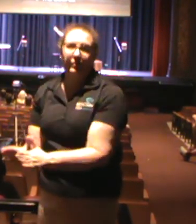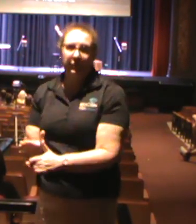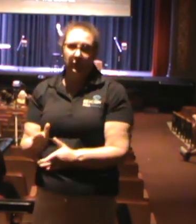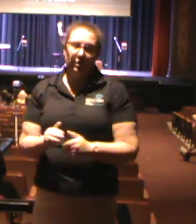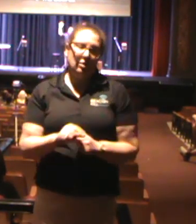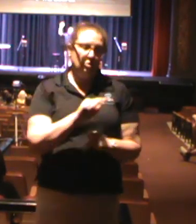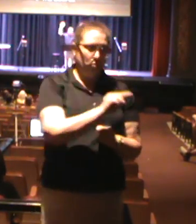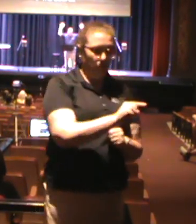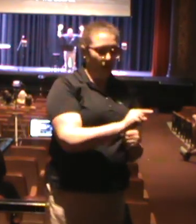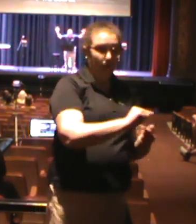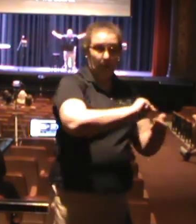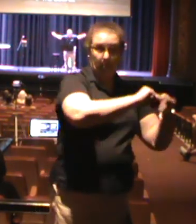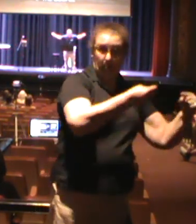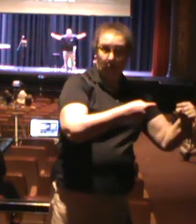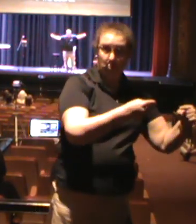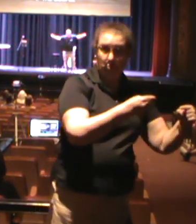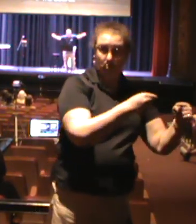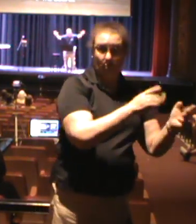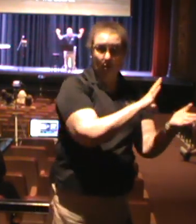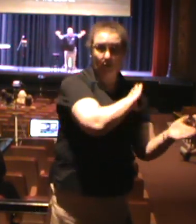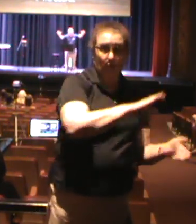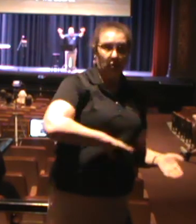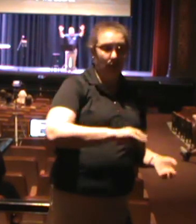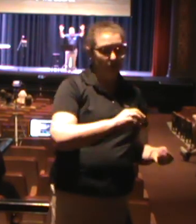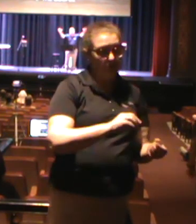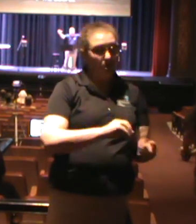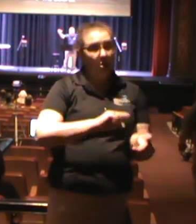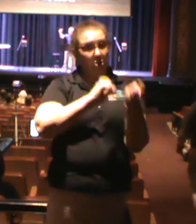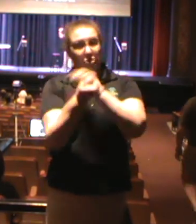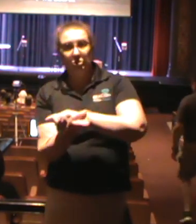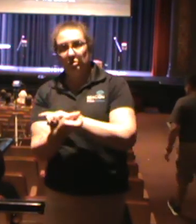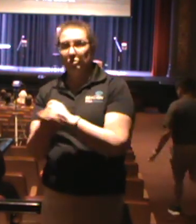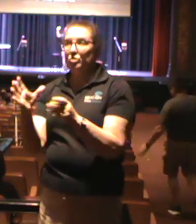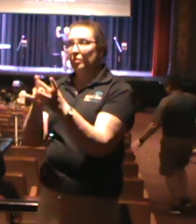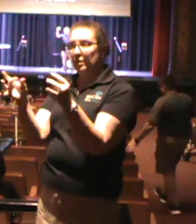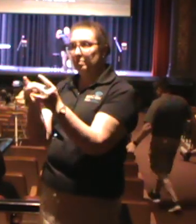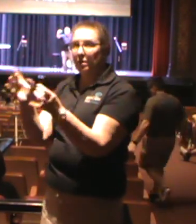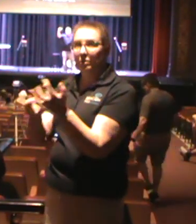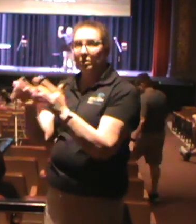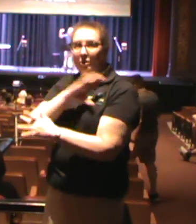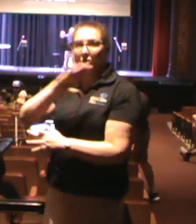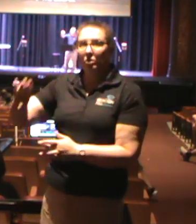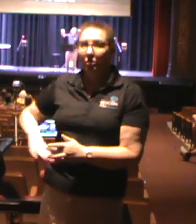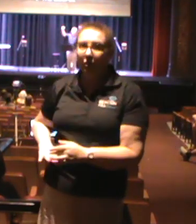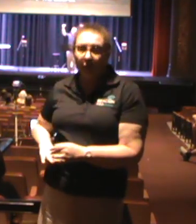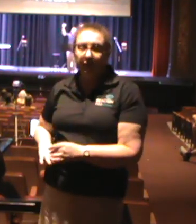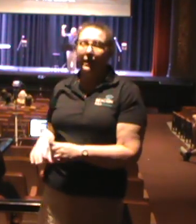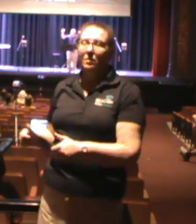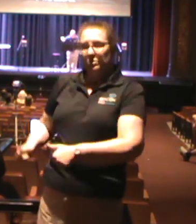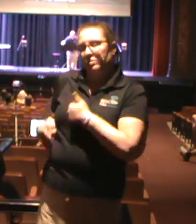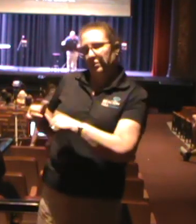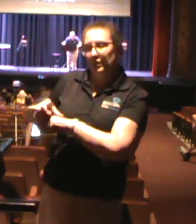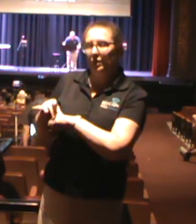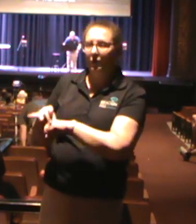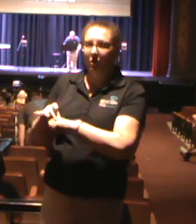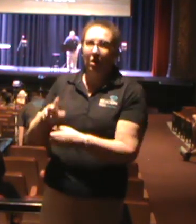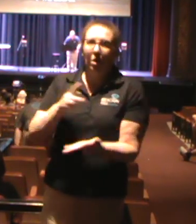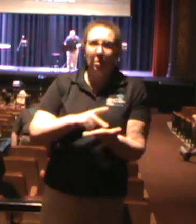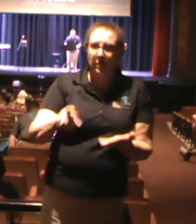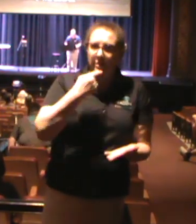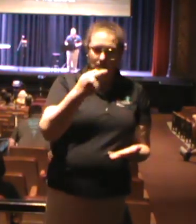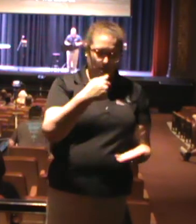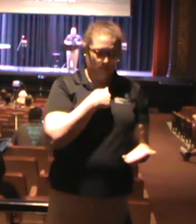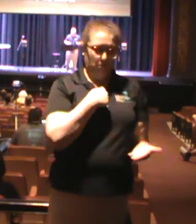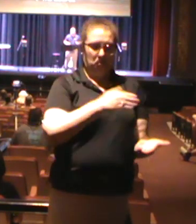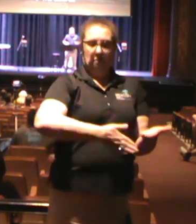the gospel of Jesus Christ that has ever walked this earth. Paul is saying, I am living proof that there is still hope.